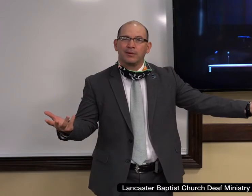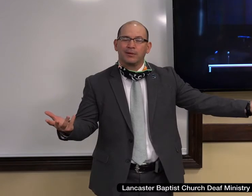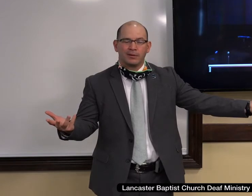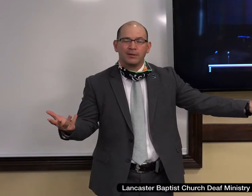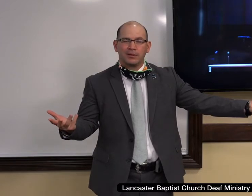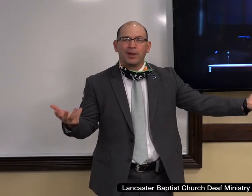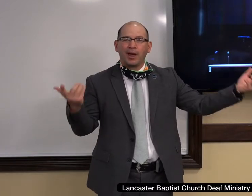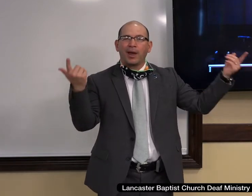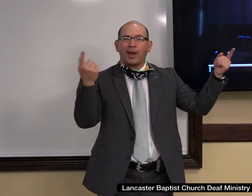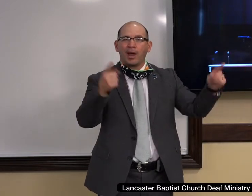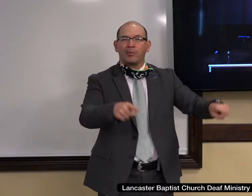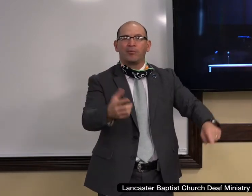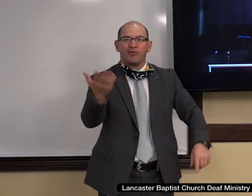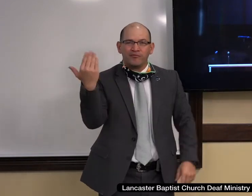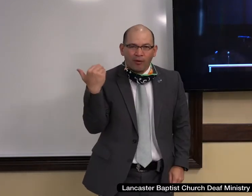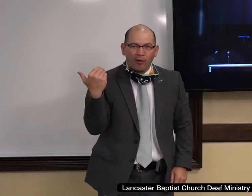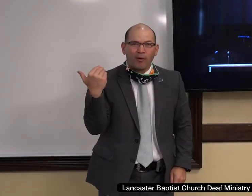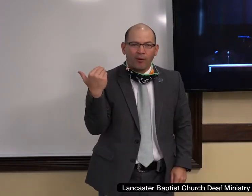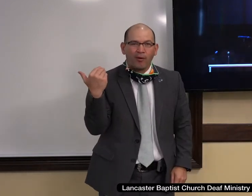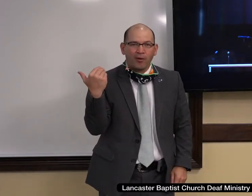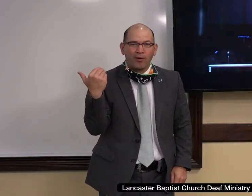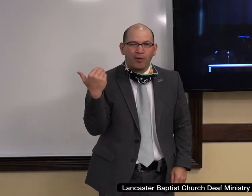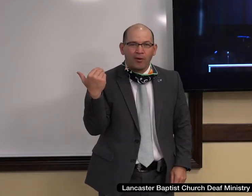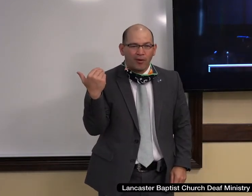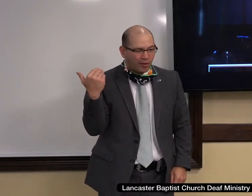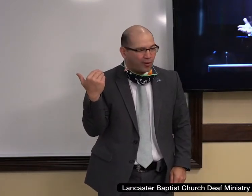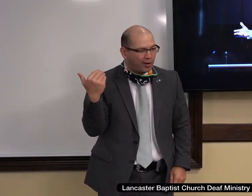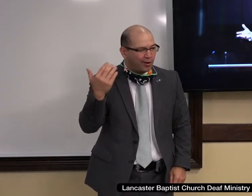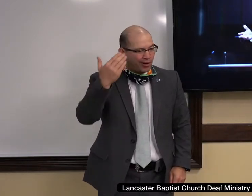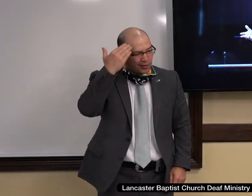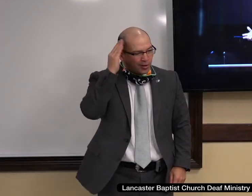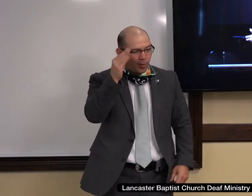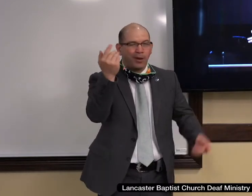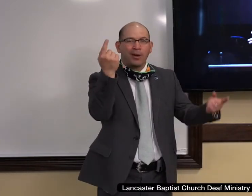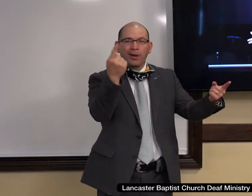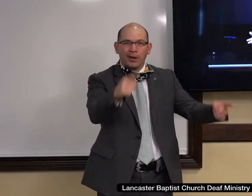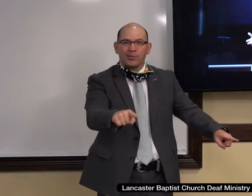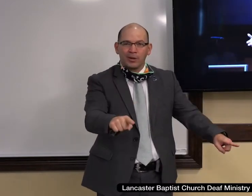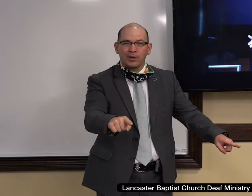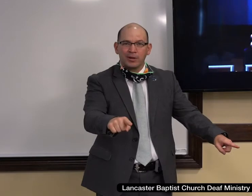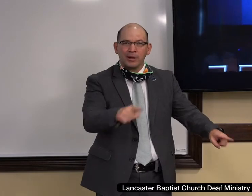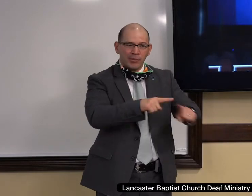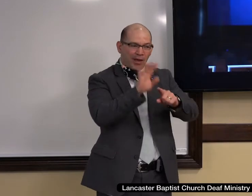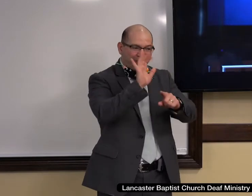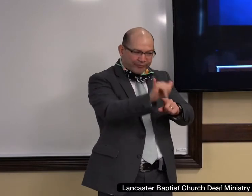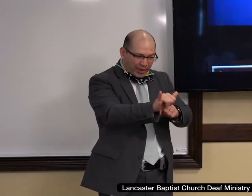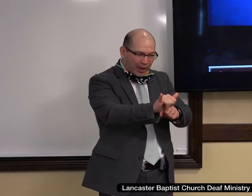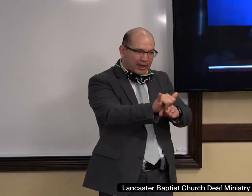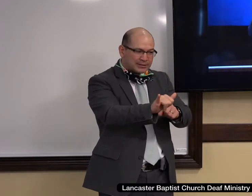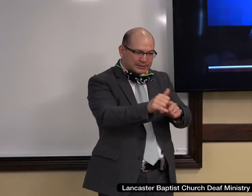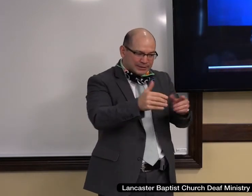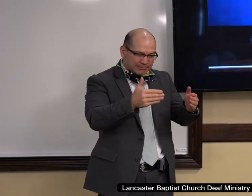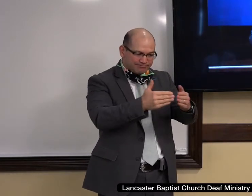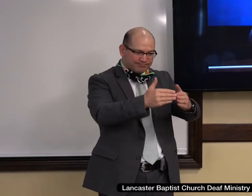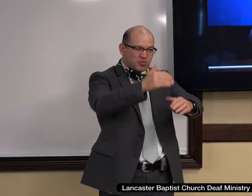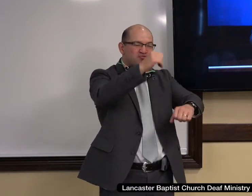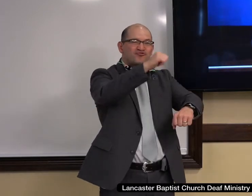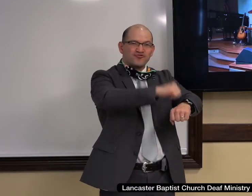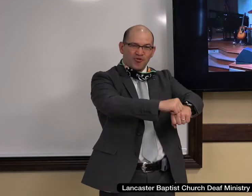prophesied. It's prophesied that the cornerstone would be rejected. We see the identity confirmed by Jesus